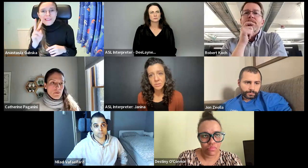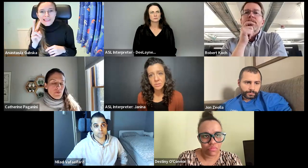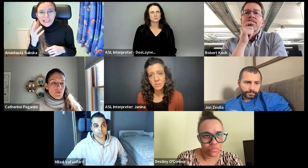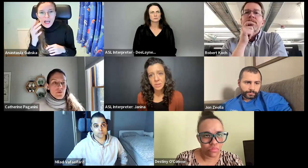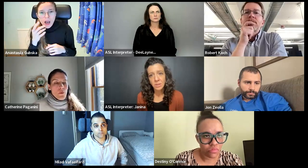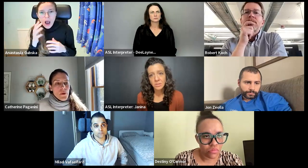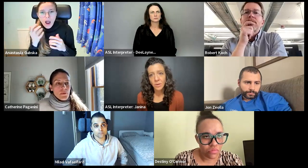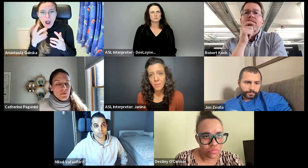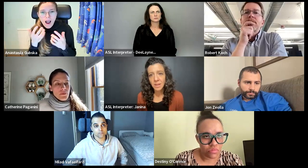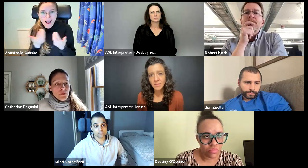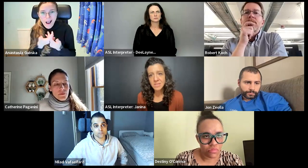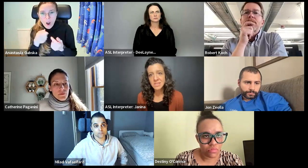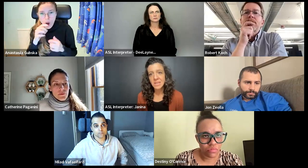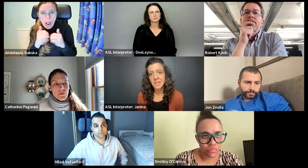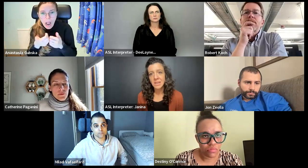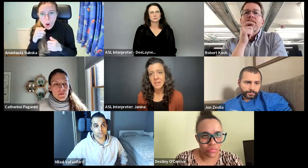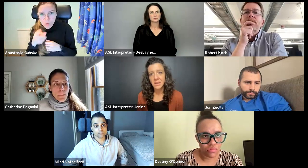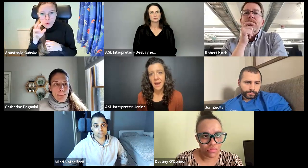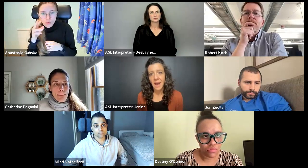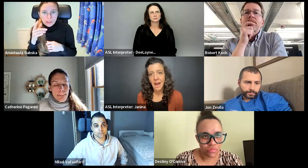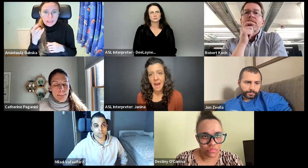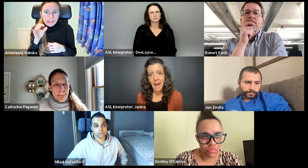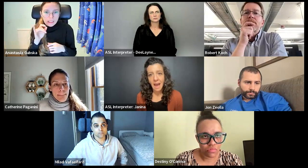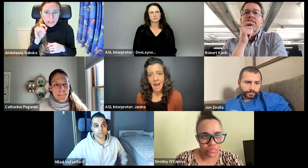issues. So I would love to see